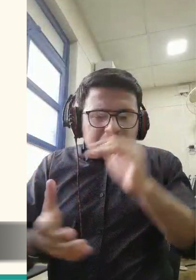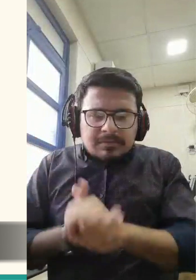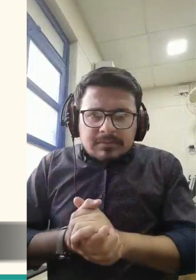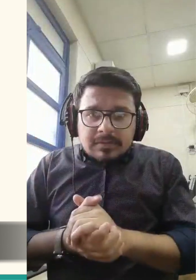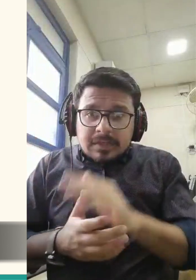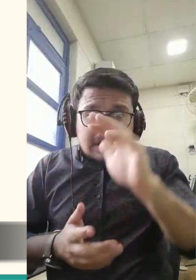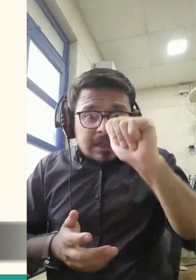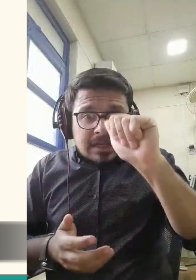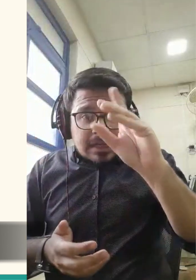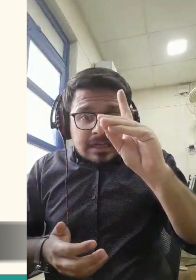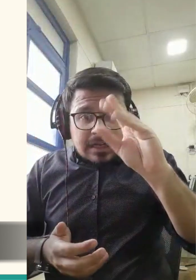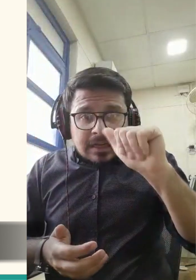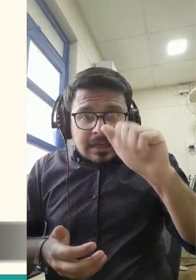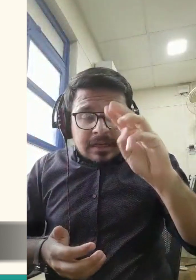or fear.